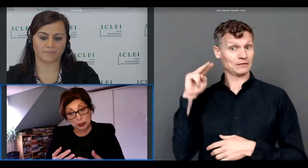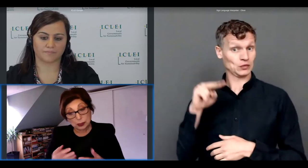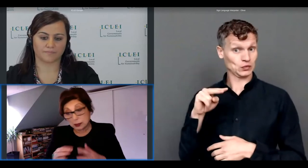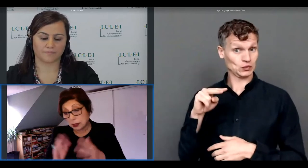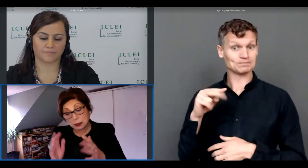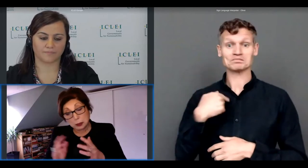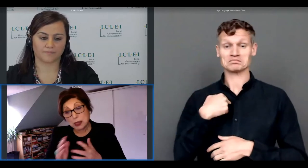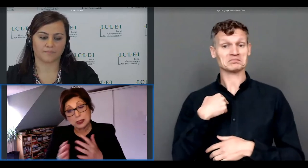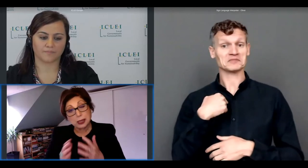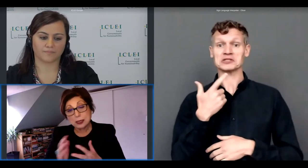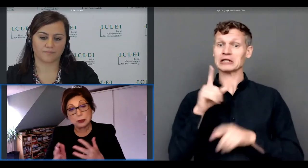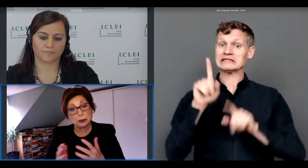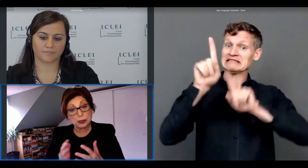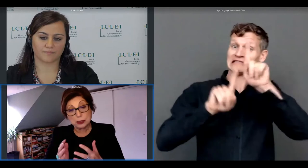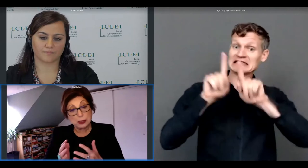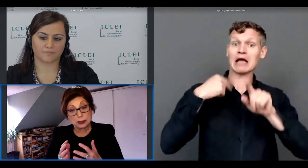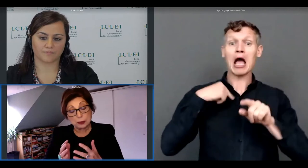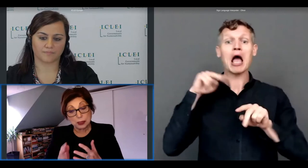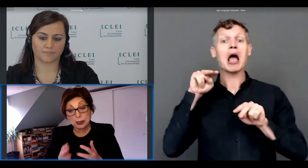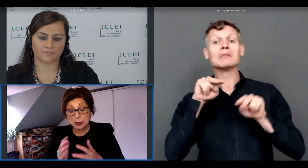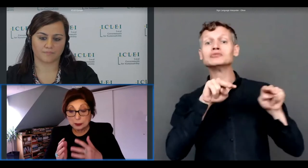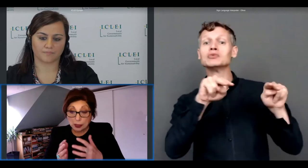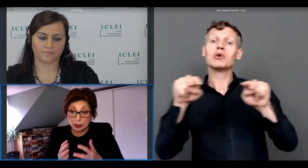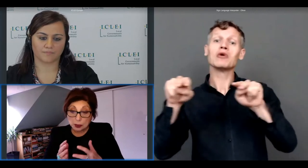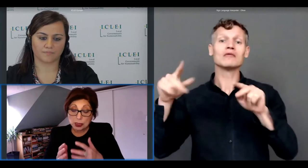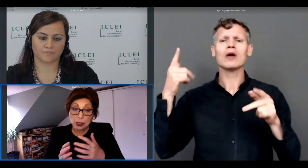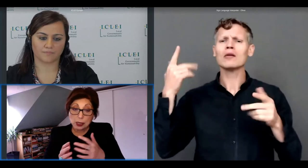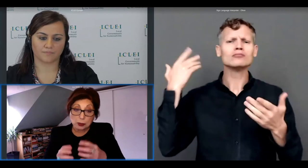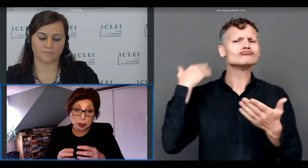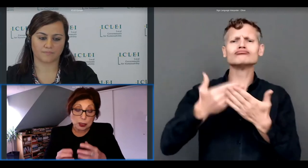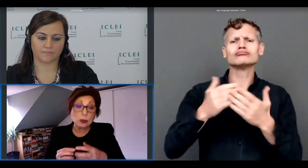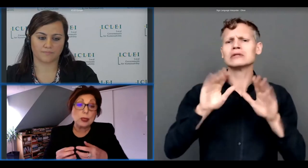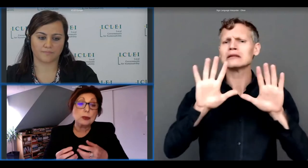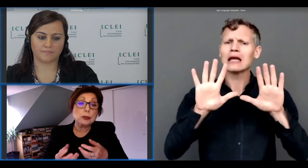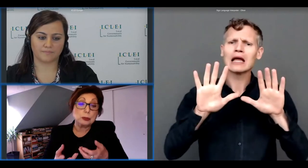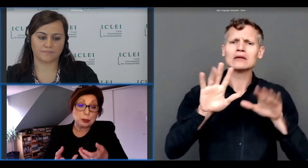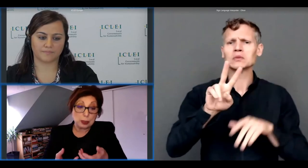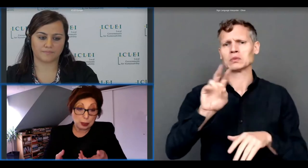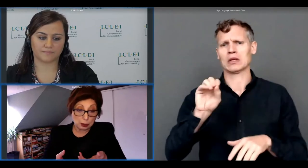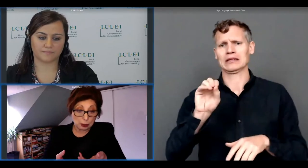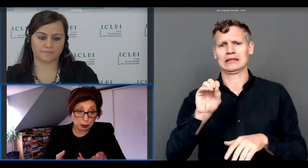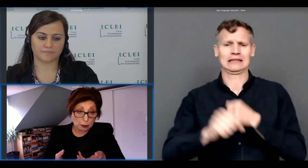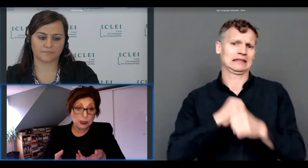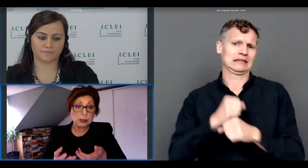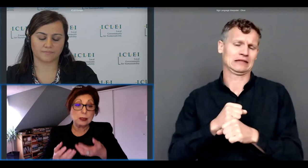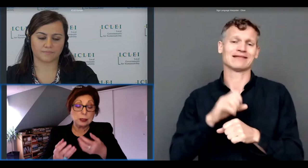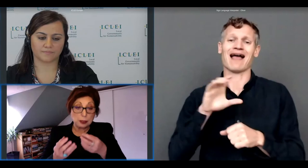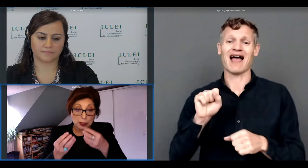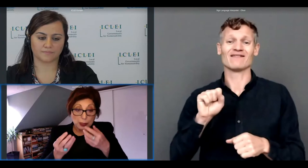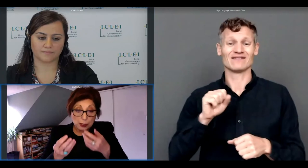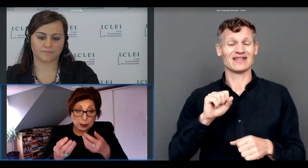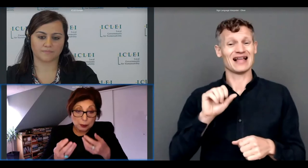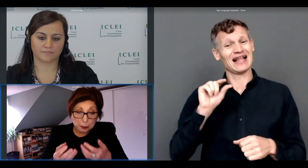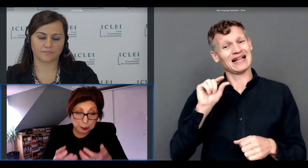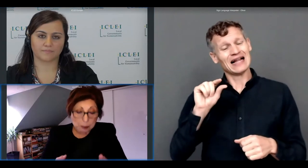of cities in the past 10 or 20 years even there has been a slow erosion of this kind of